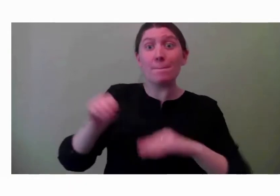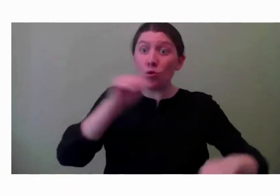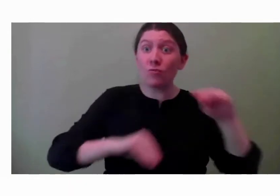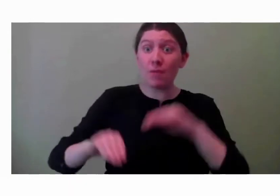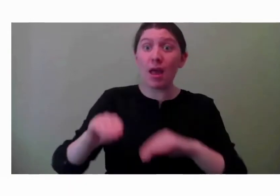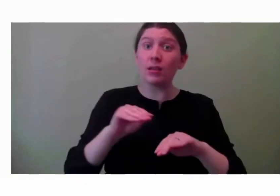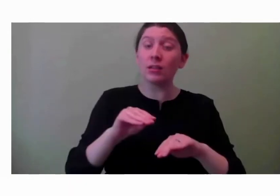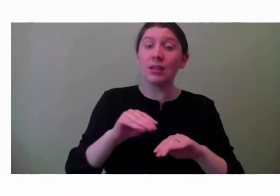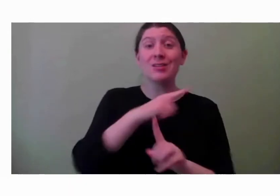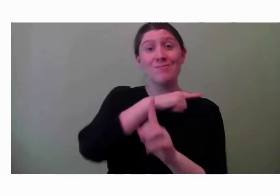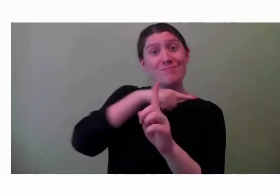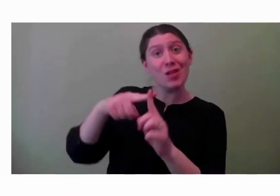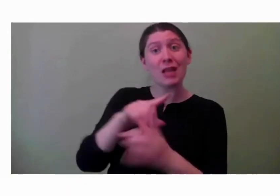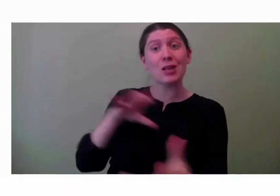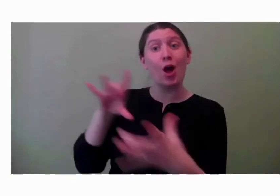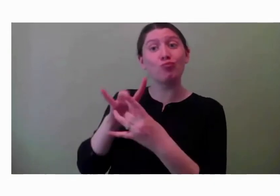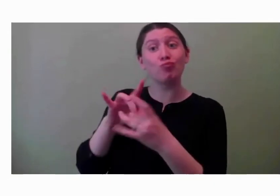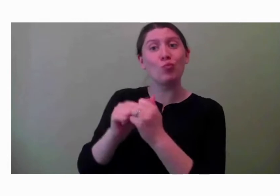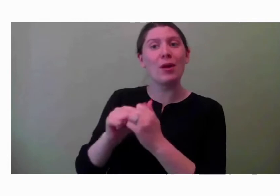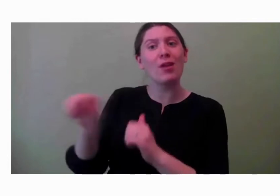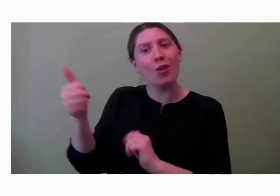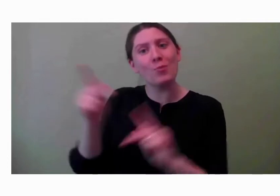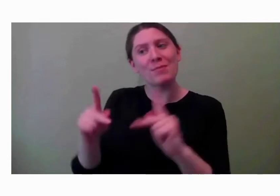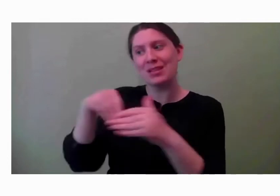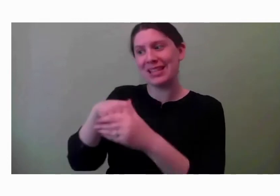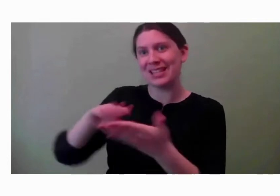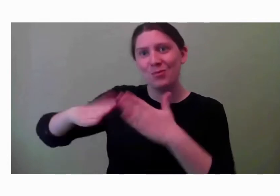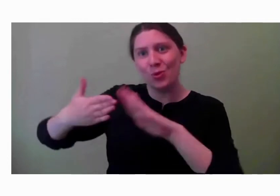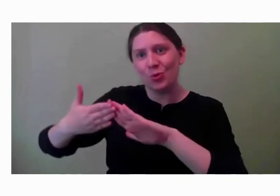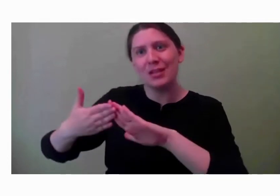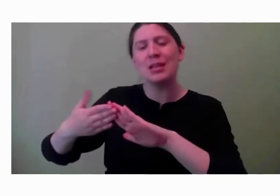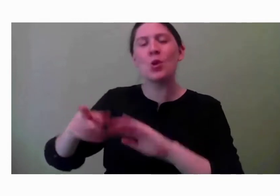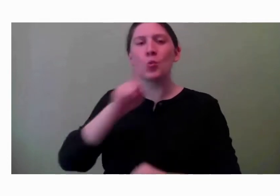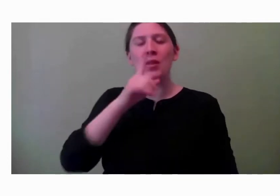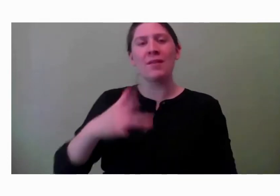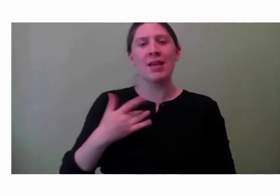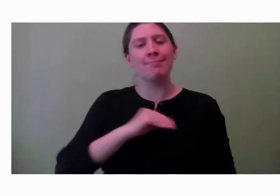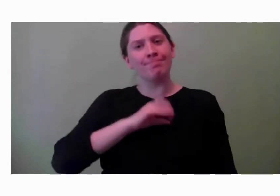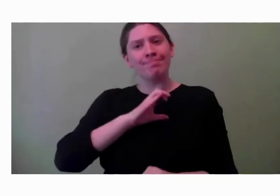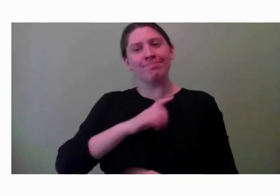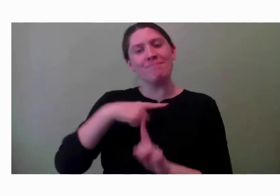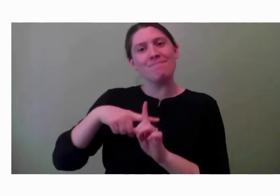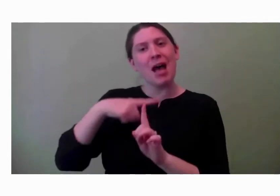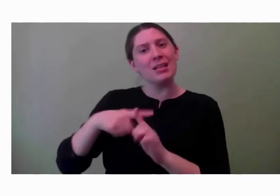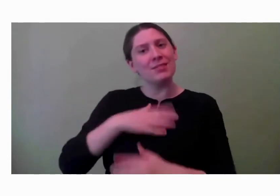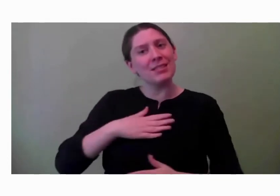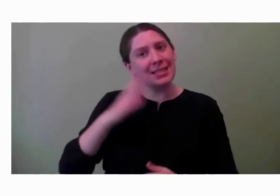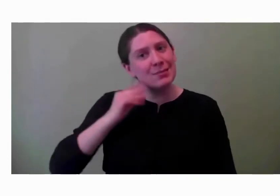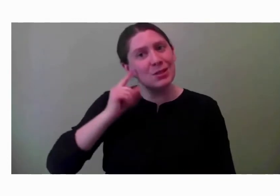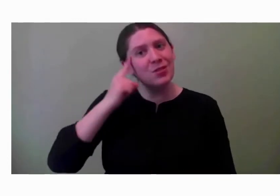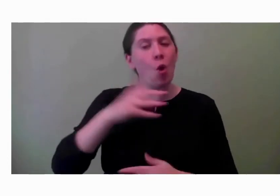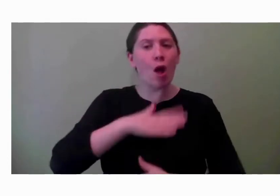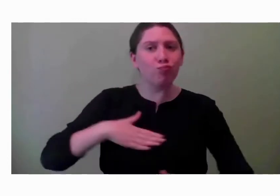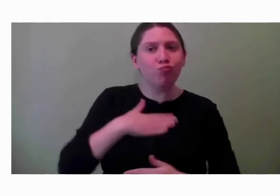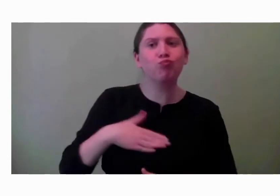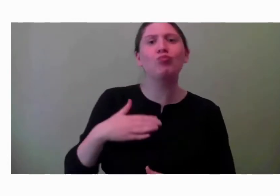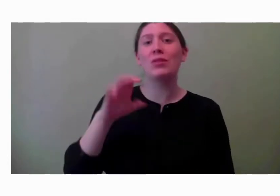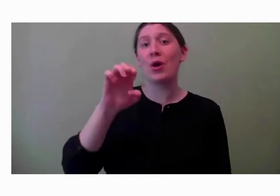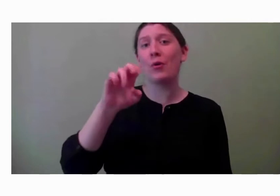connection to others in the community, help foster a positive experience in recreation. It helps get your endorphins flowing. It just all around is a